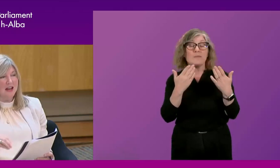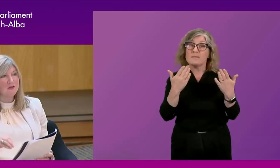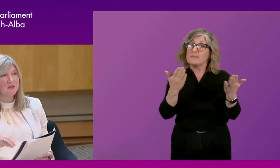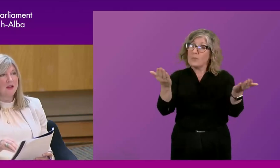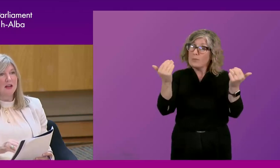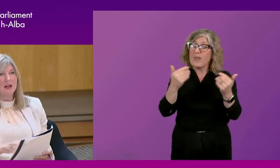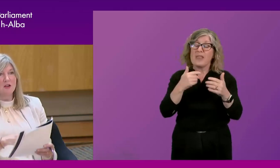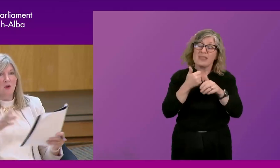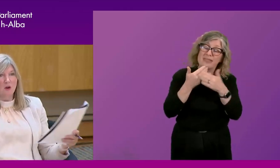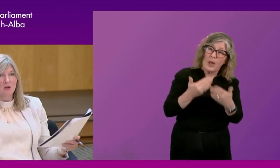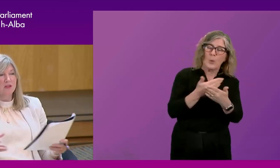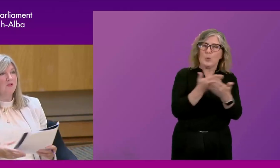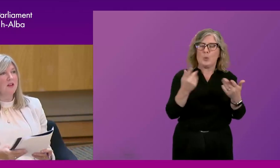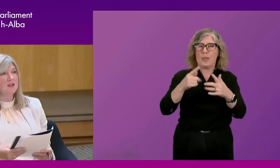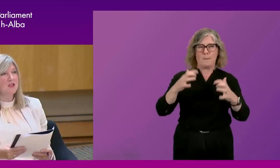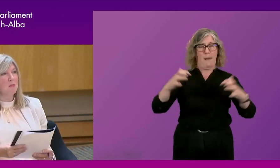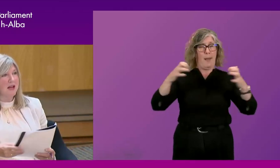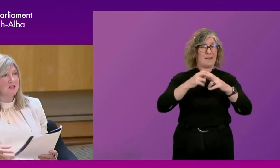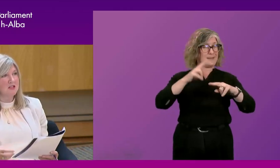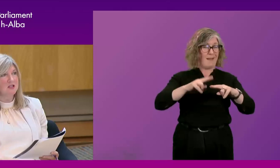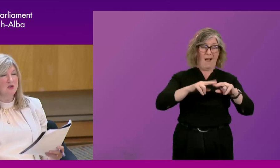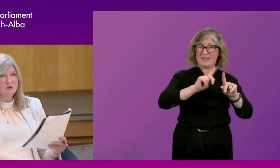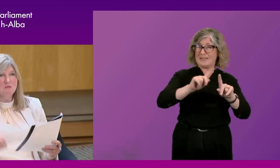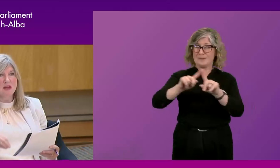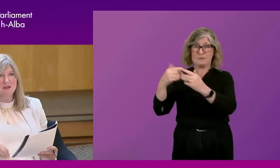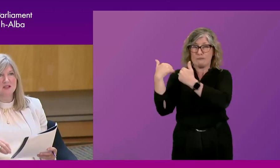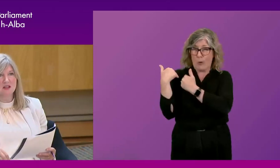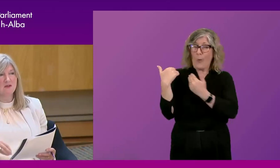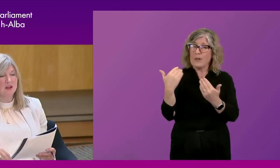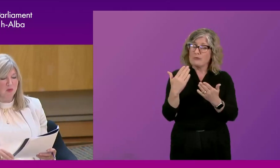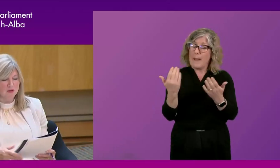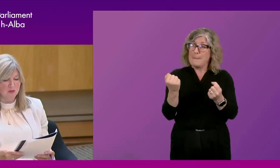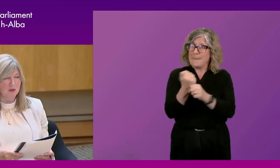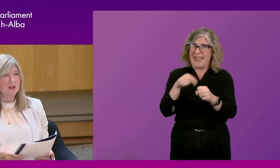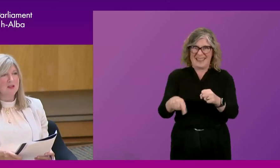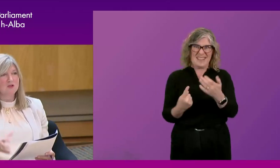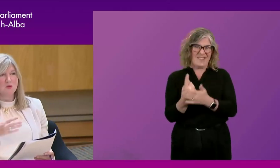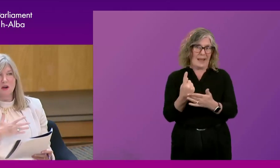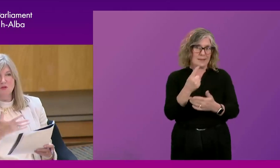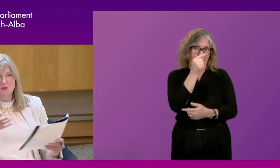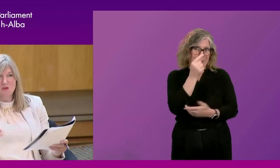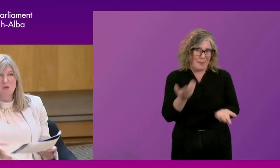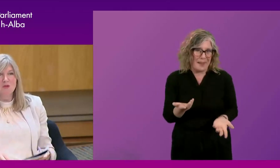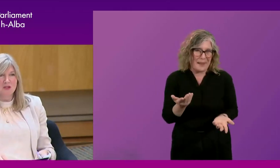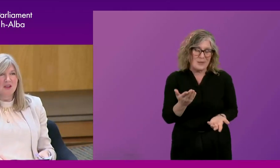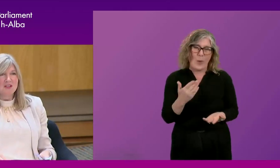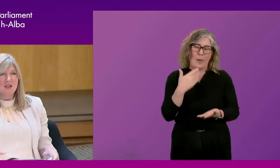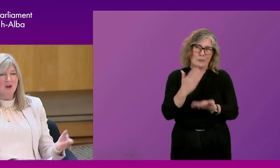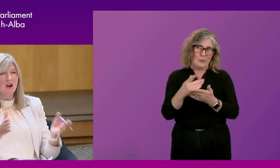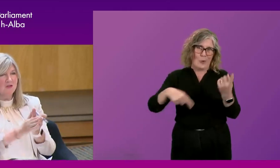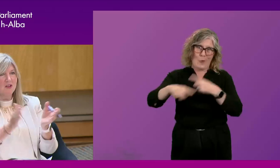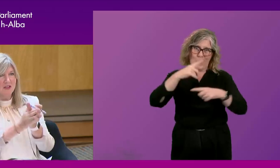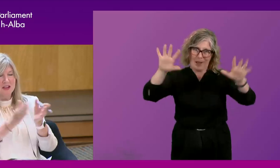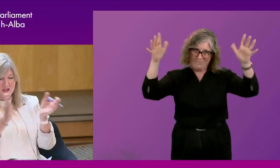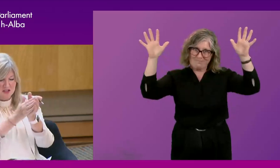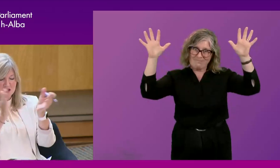staff in all their various capacities who make this event possible. So I'm sure you'd all want to, to